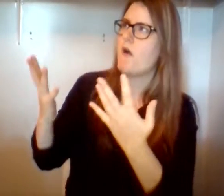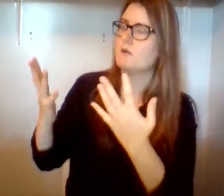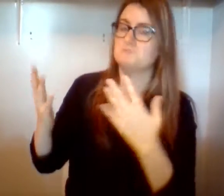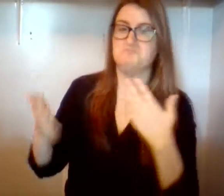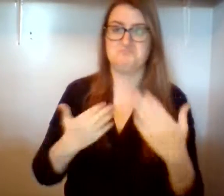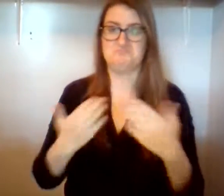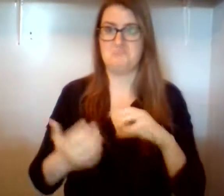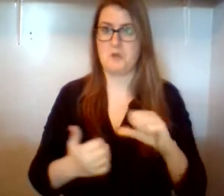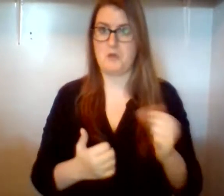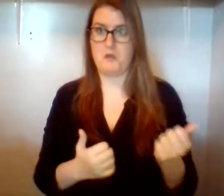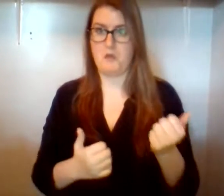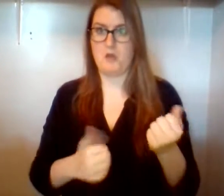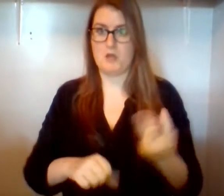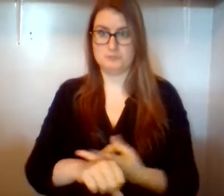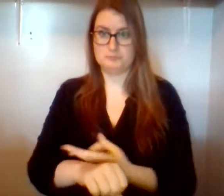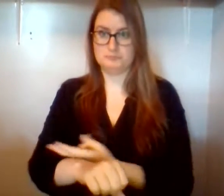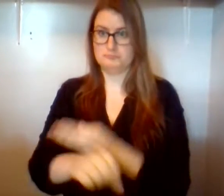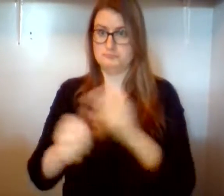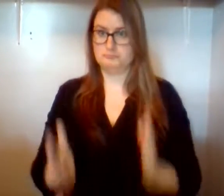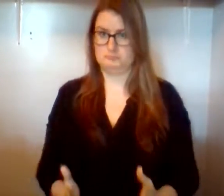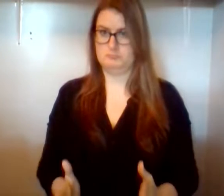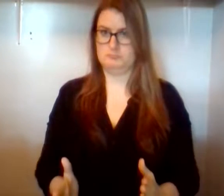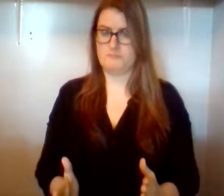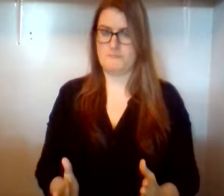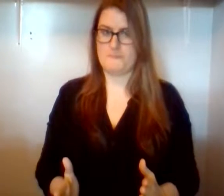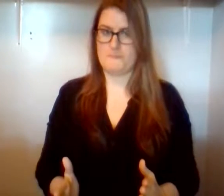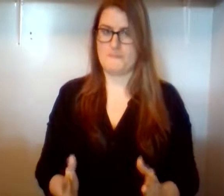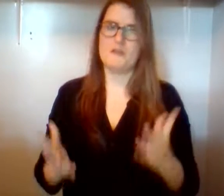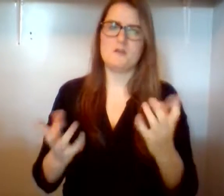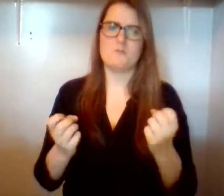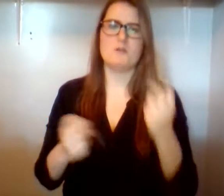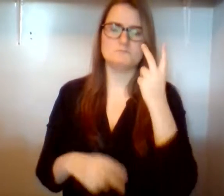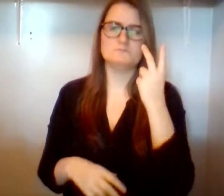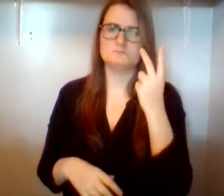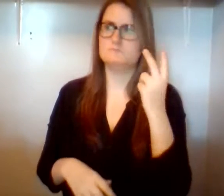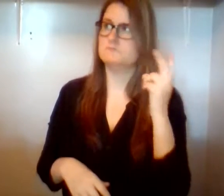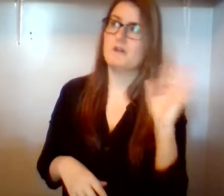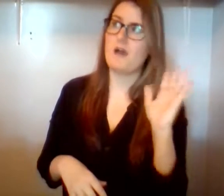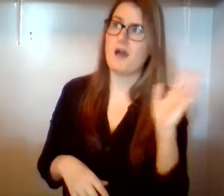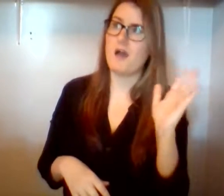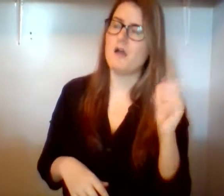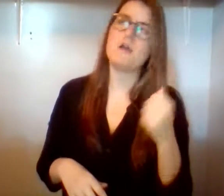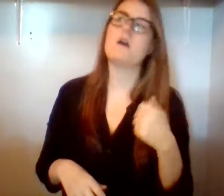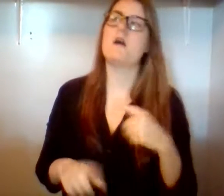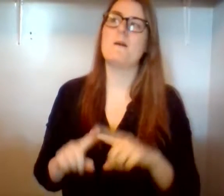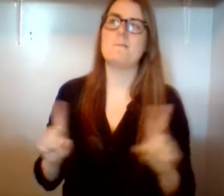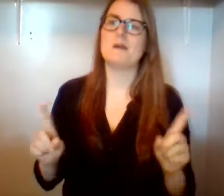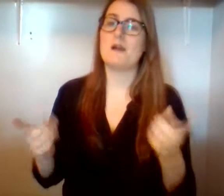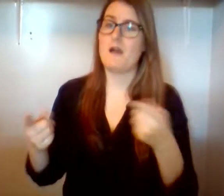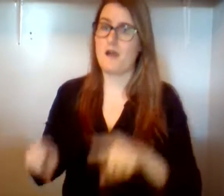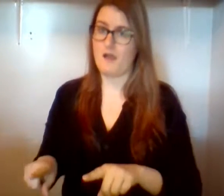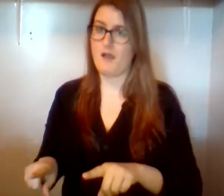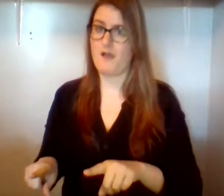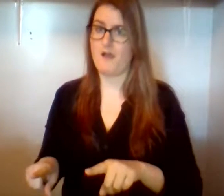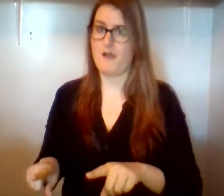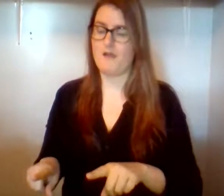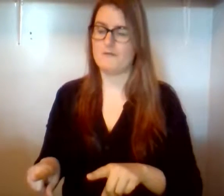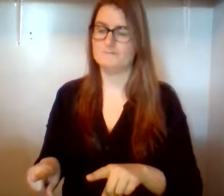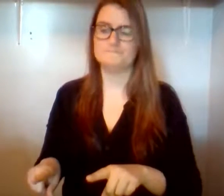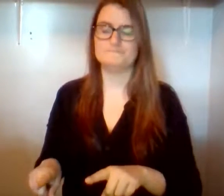decided to go and say hello, but as he got closer to the smoke, he saw that it wasn't coming from a campfire, but from a small bush that was covered